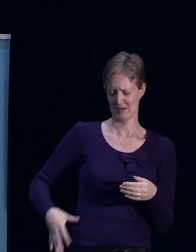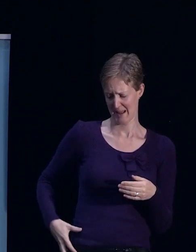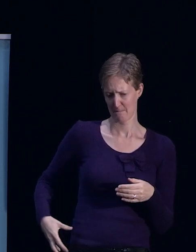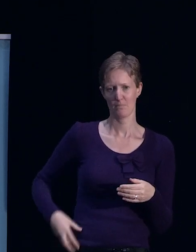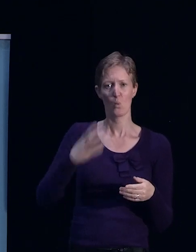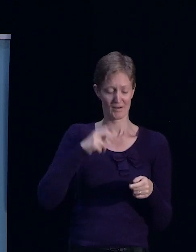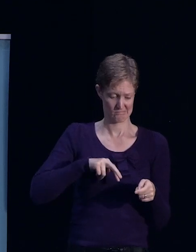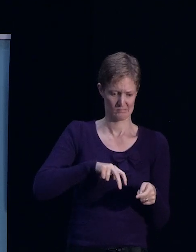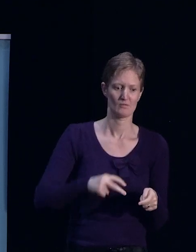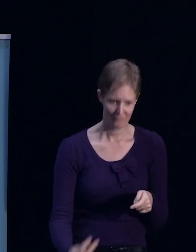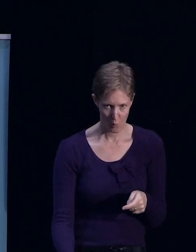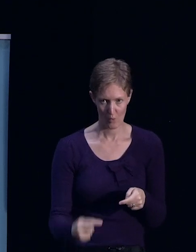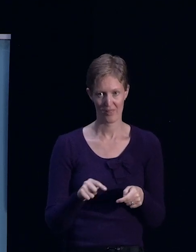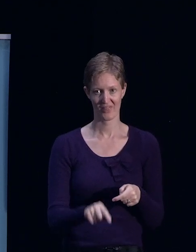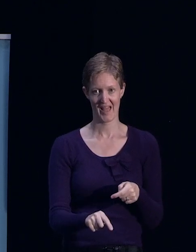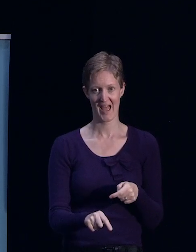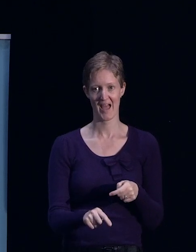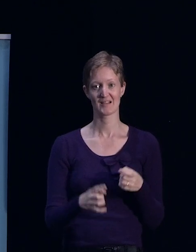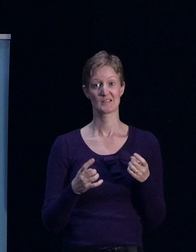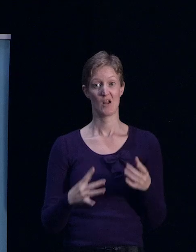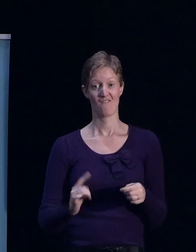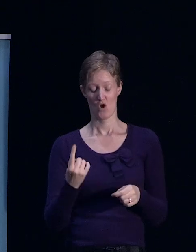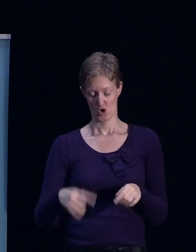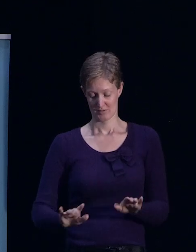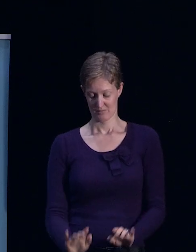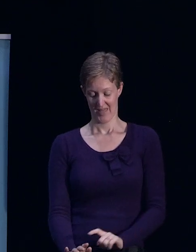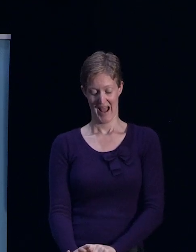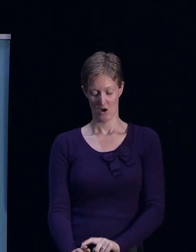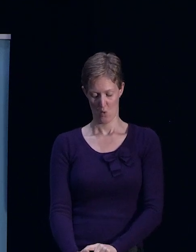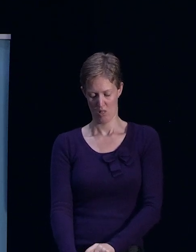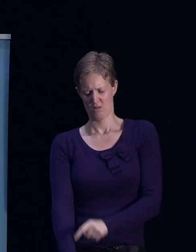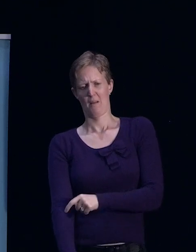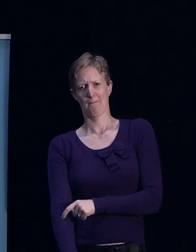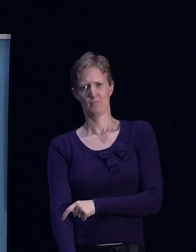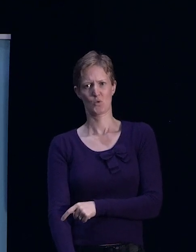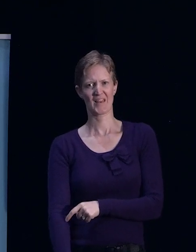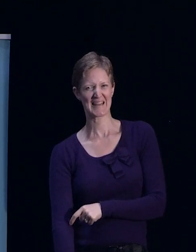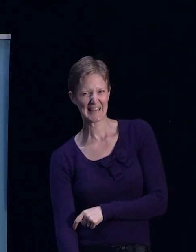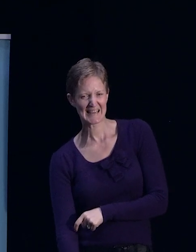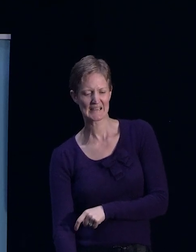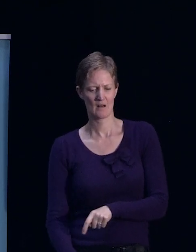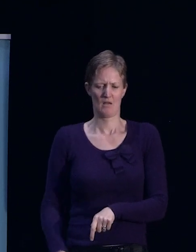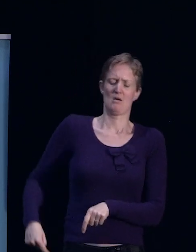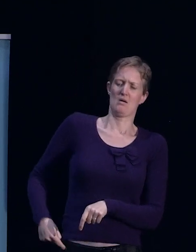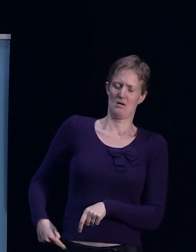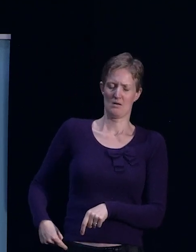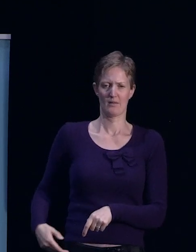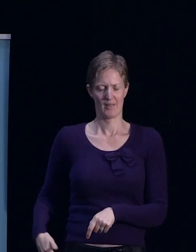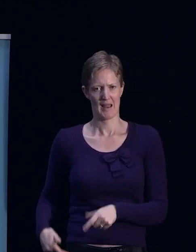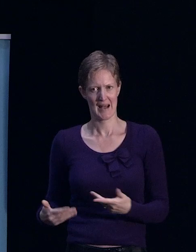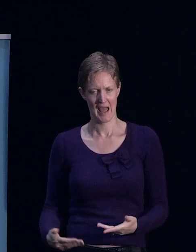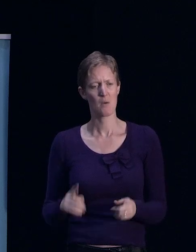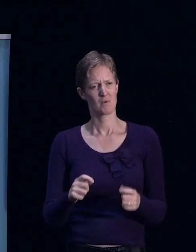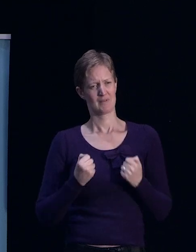started with an ankle and went to the knee, and now it's in my hip. But we're in a complex